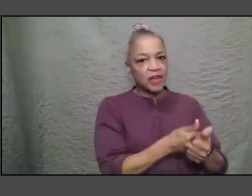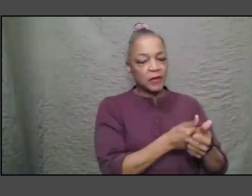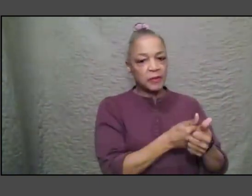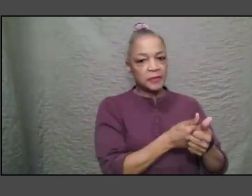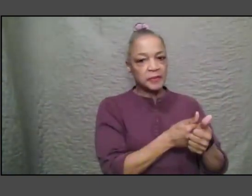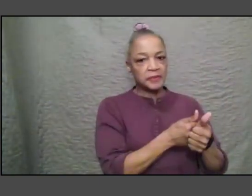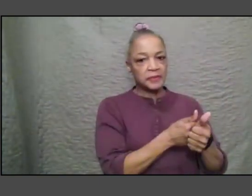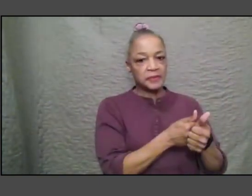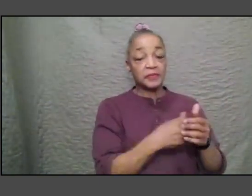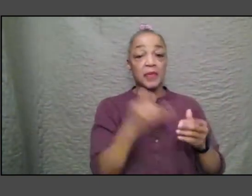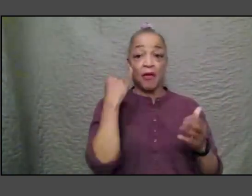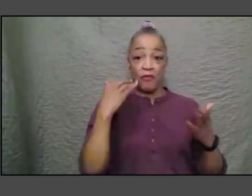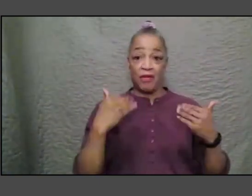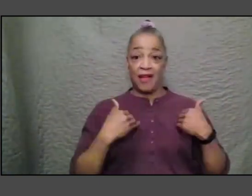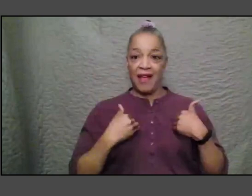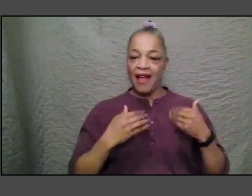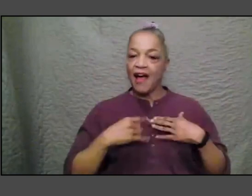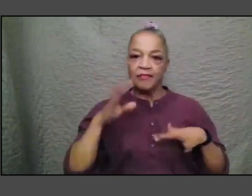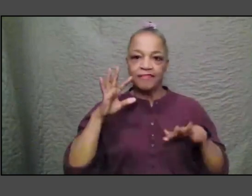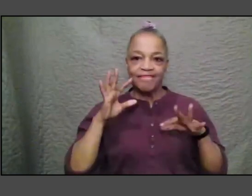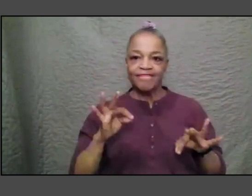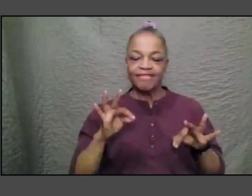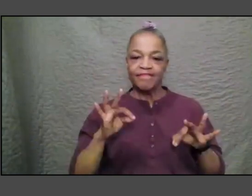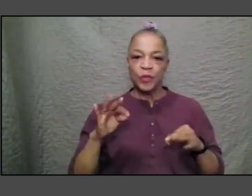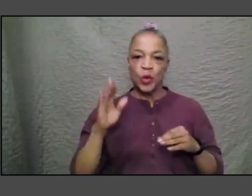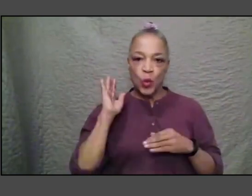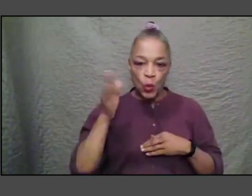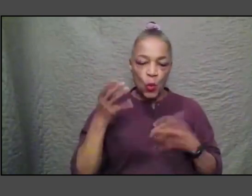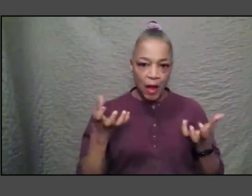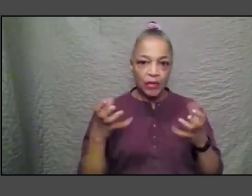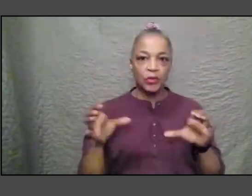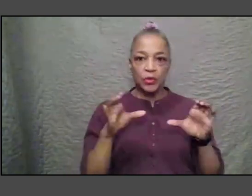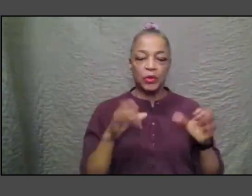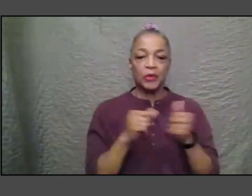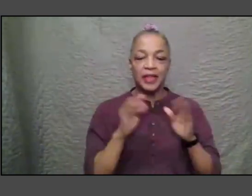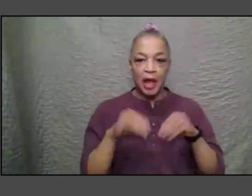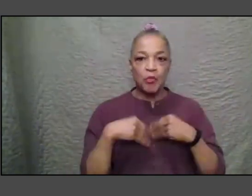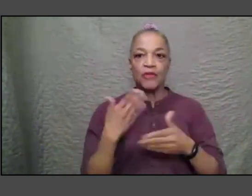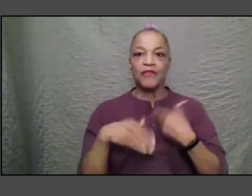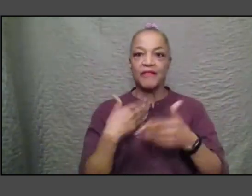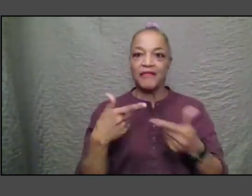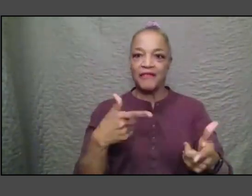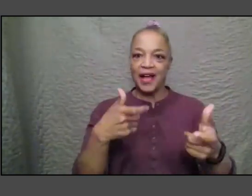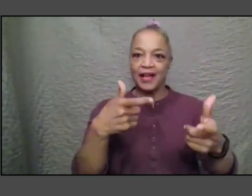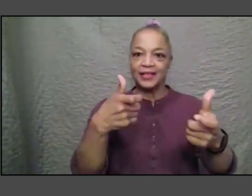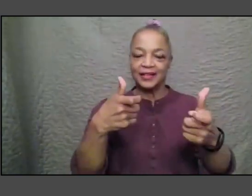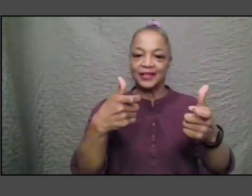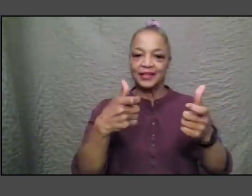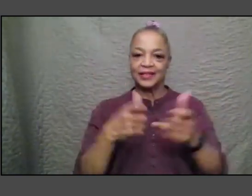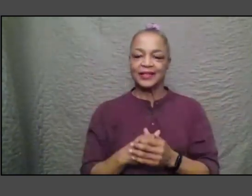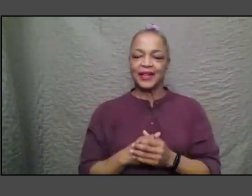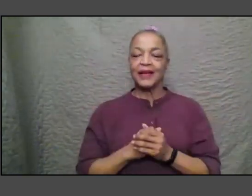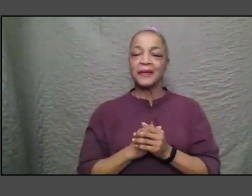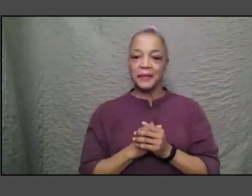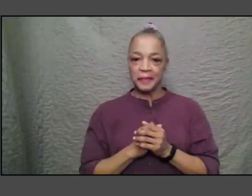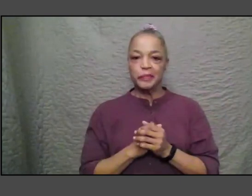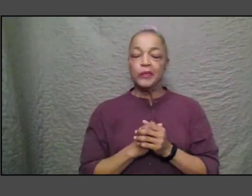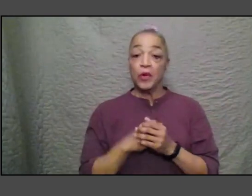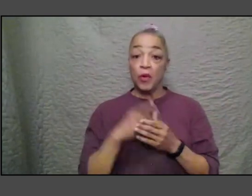will to do so we can move fast and so i think you know what i learned at ford what i take to melon what